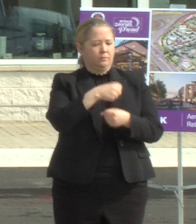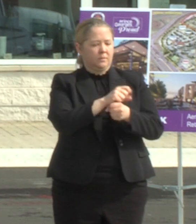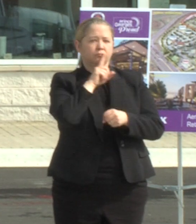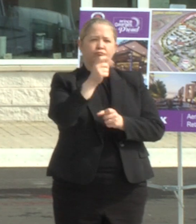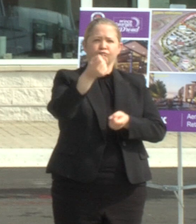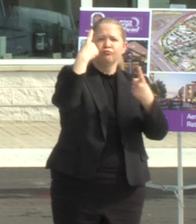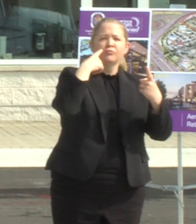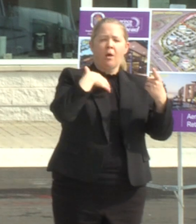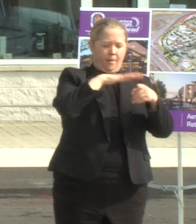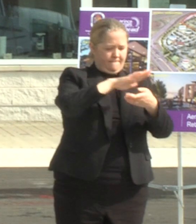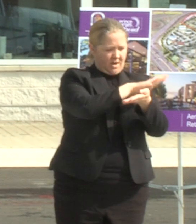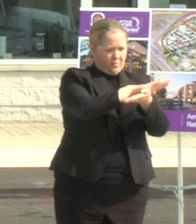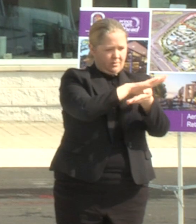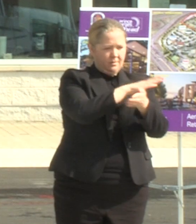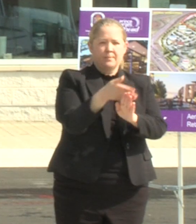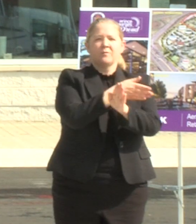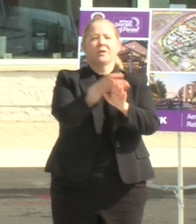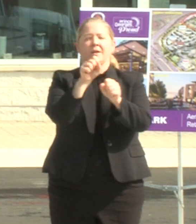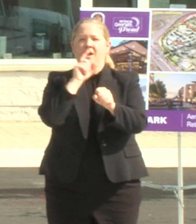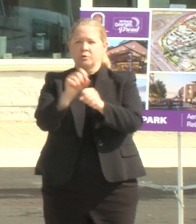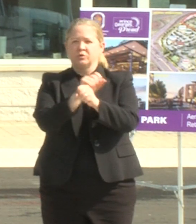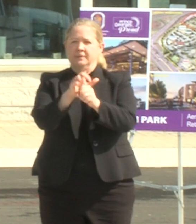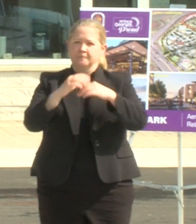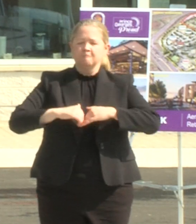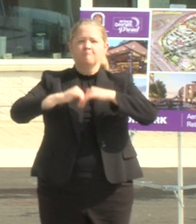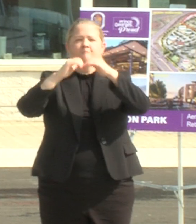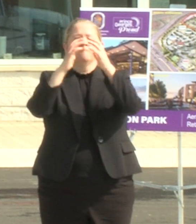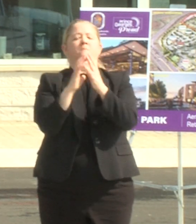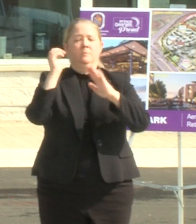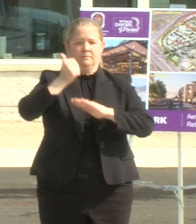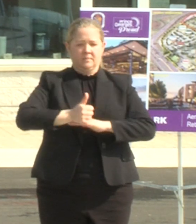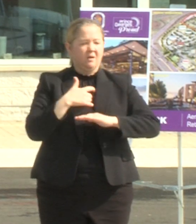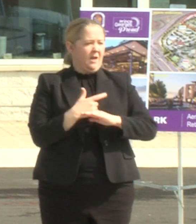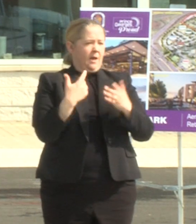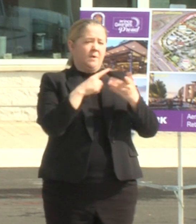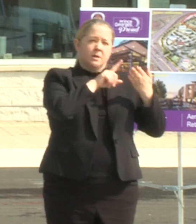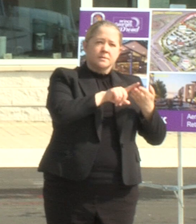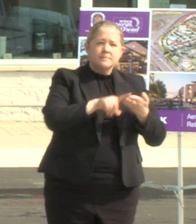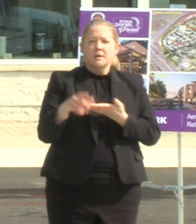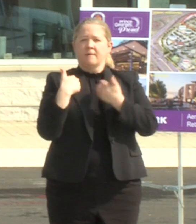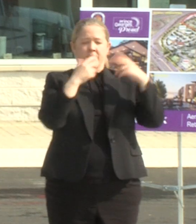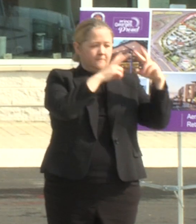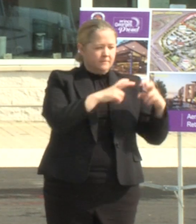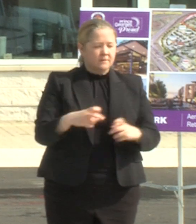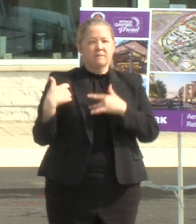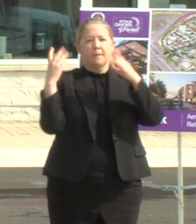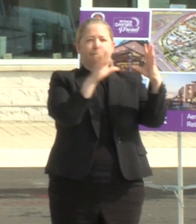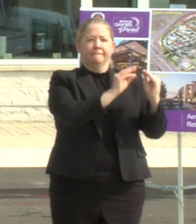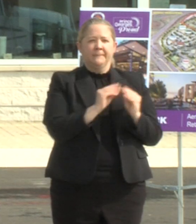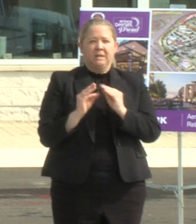any large-scale project takes a mountain of work of studies of analysis and of meetings